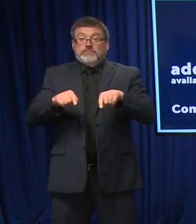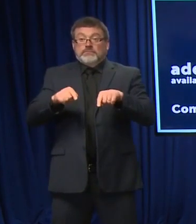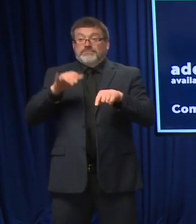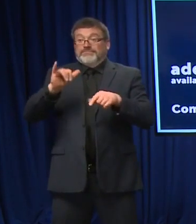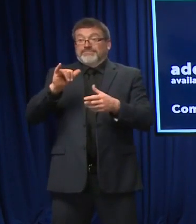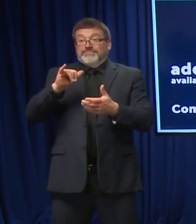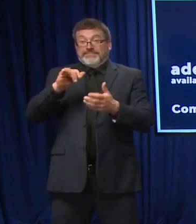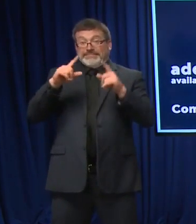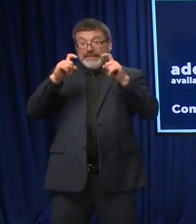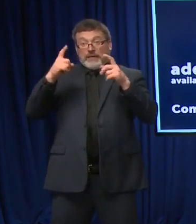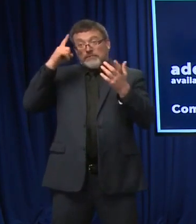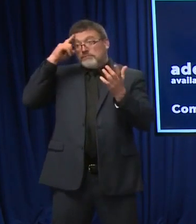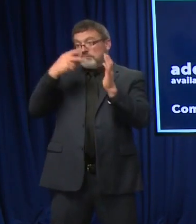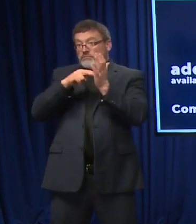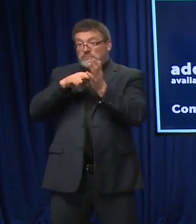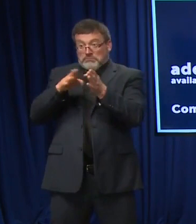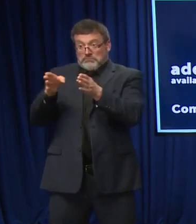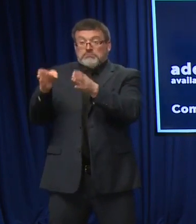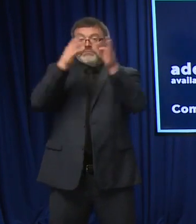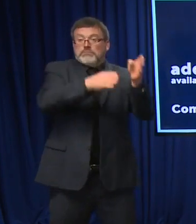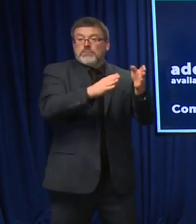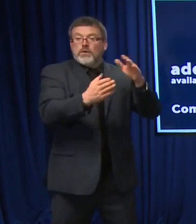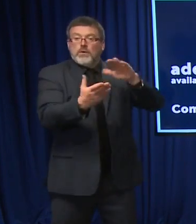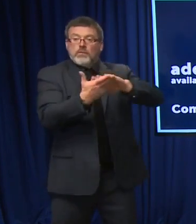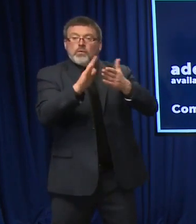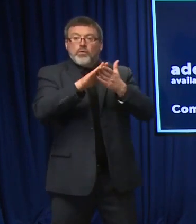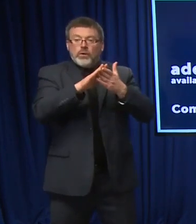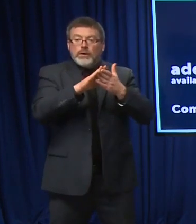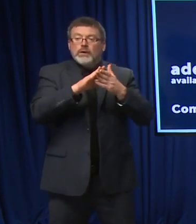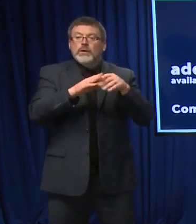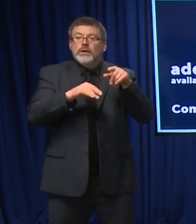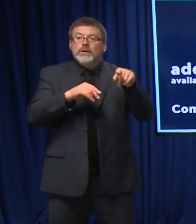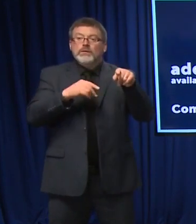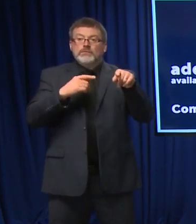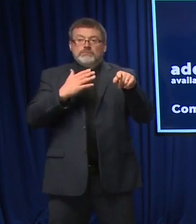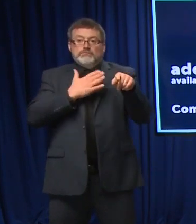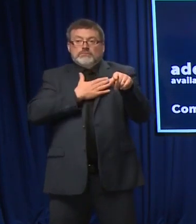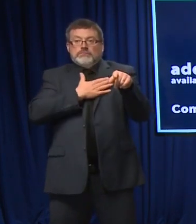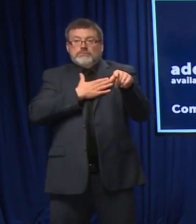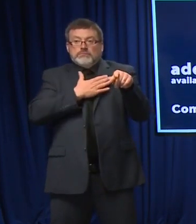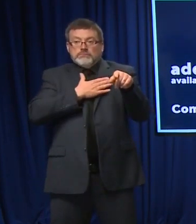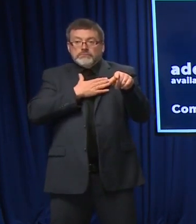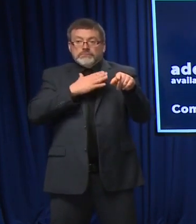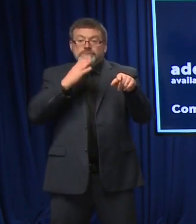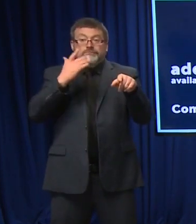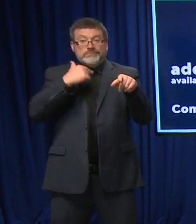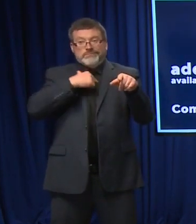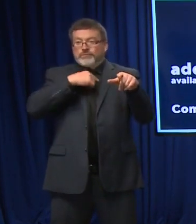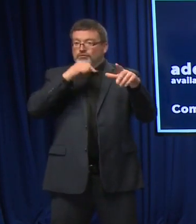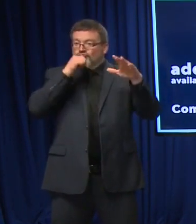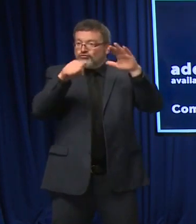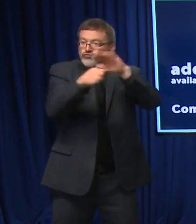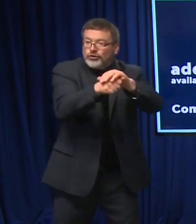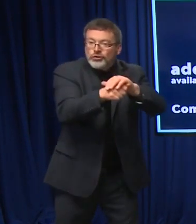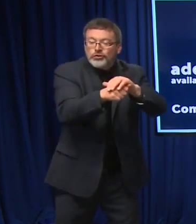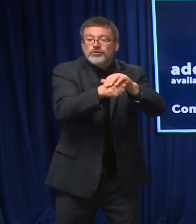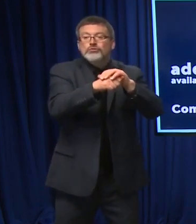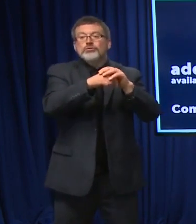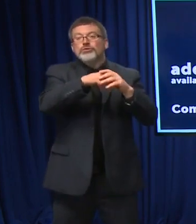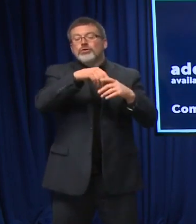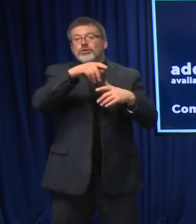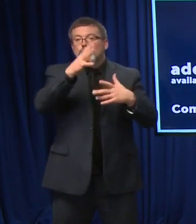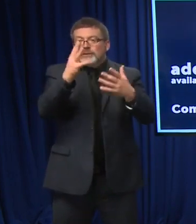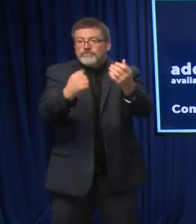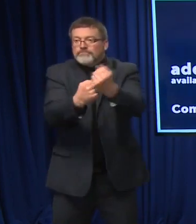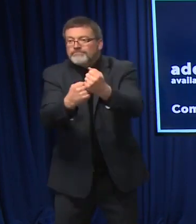-based locations, like our federally qualified health centers, homeless shelters, municipal locations, throughout all of our public health